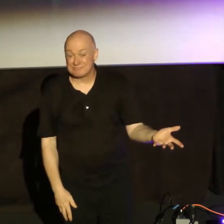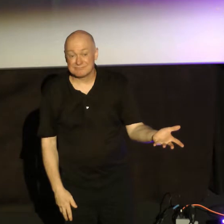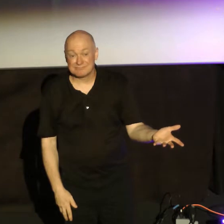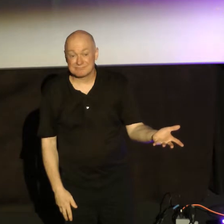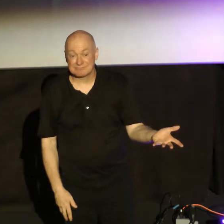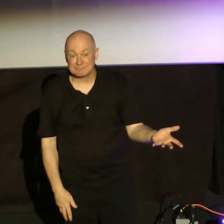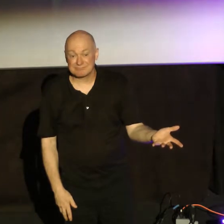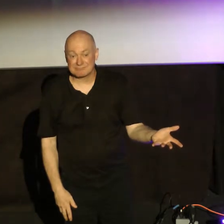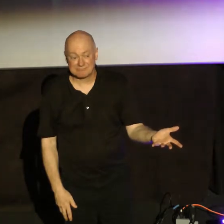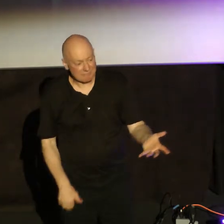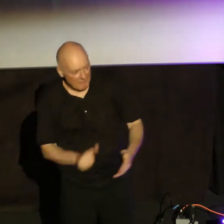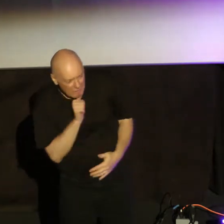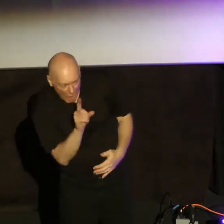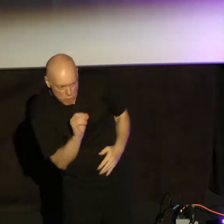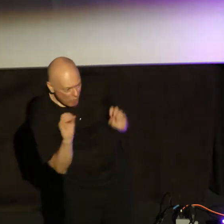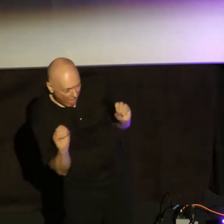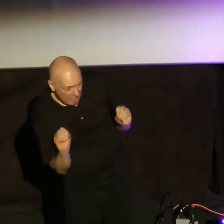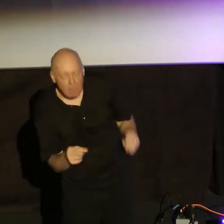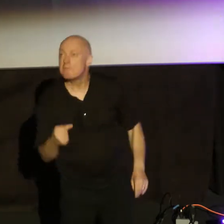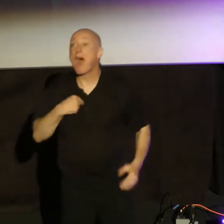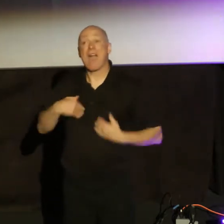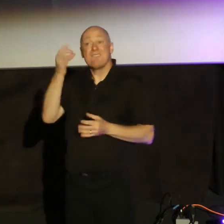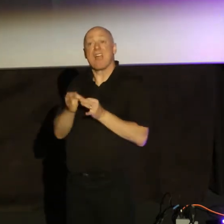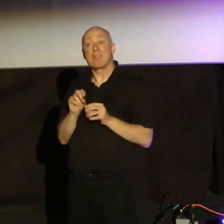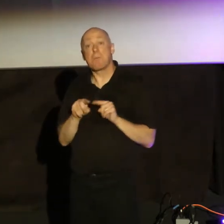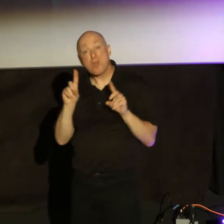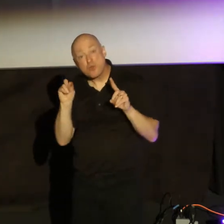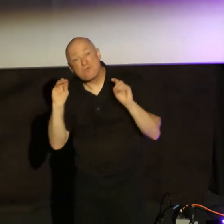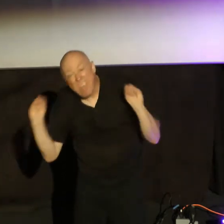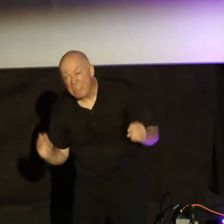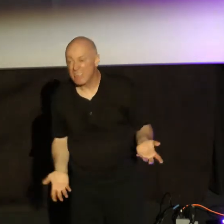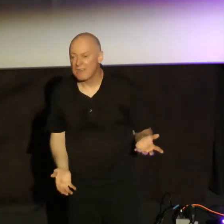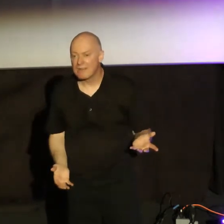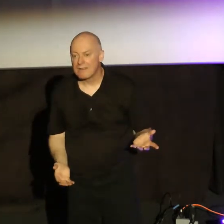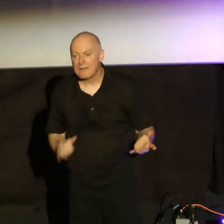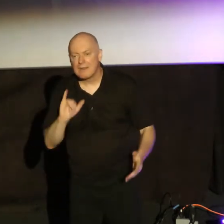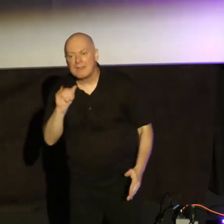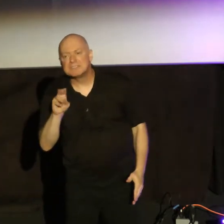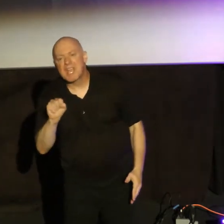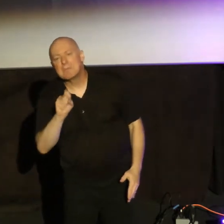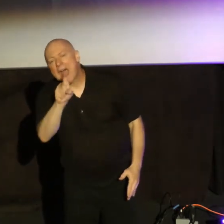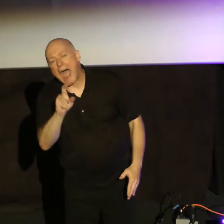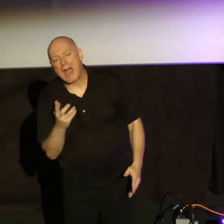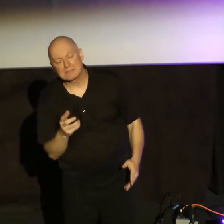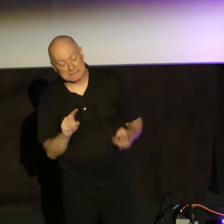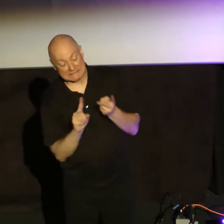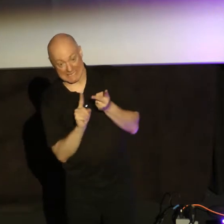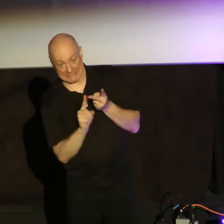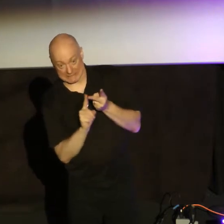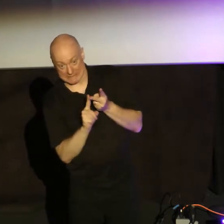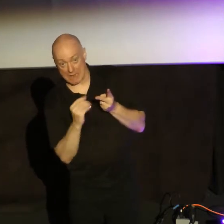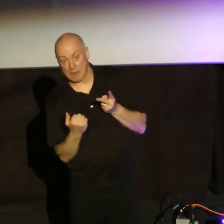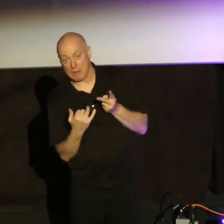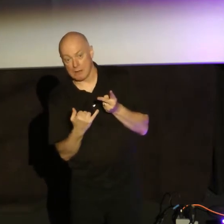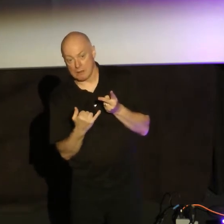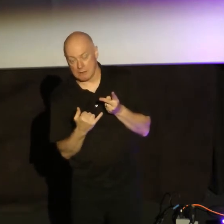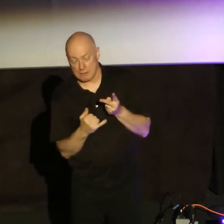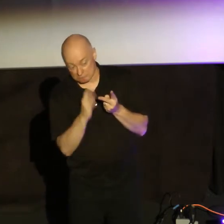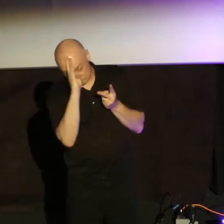not doing anything, and yet saying that we have faith, James asked this question for a reason. He asked a second question, and it's a sobering question as well. He